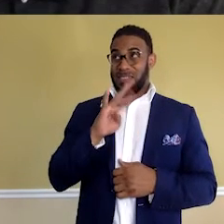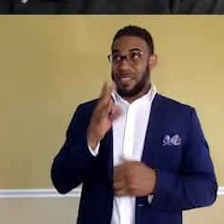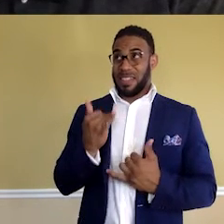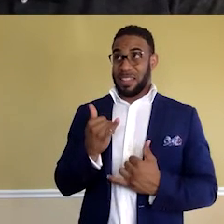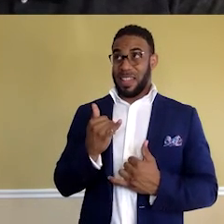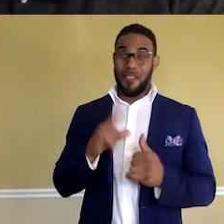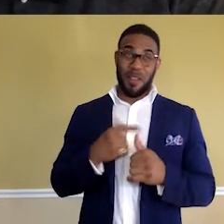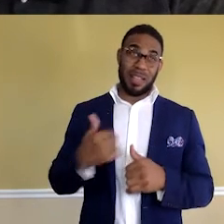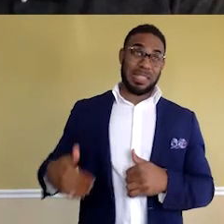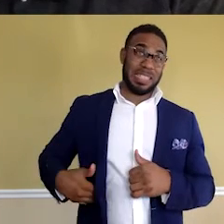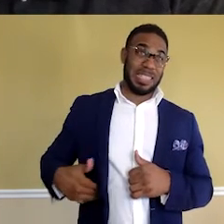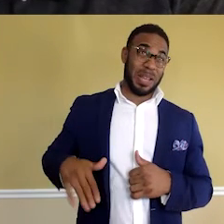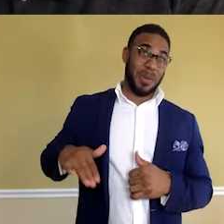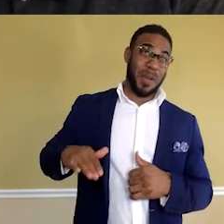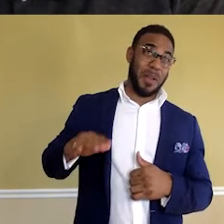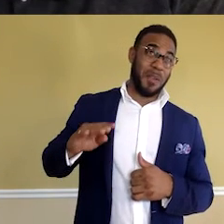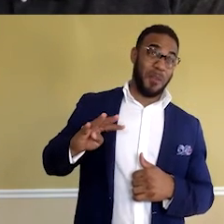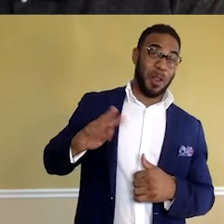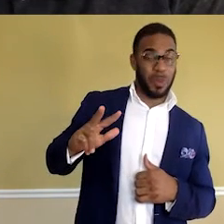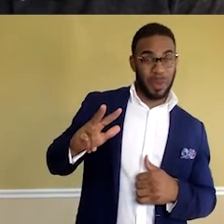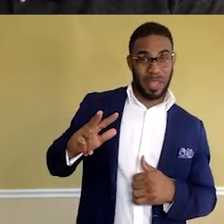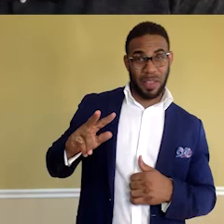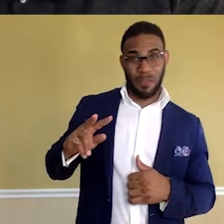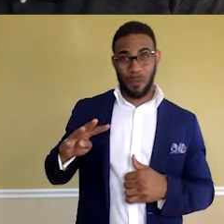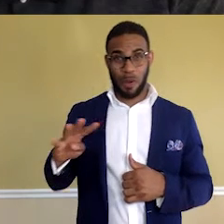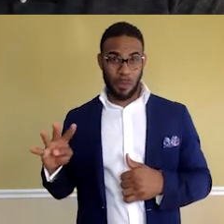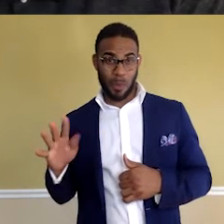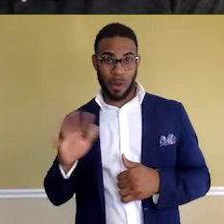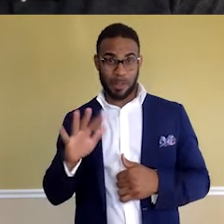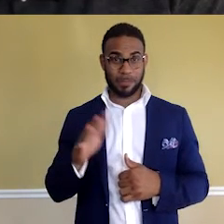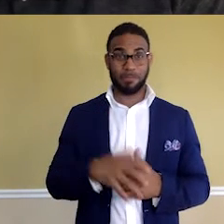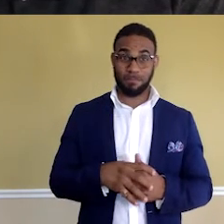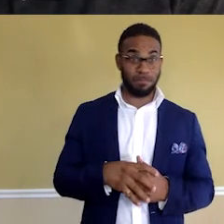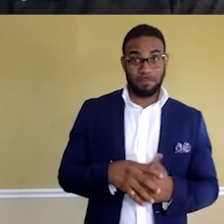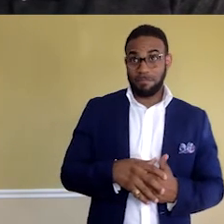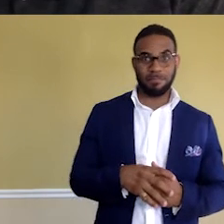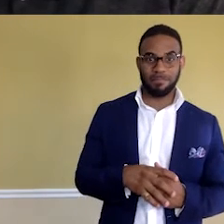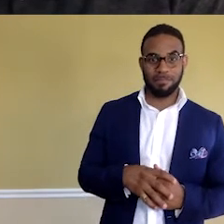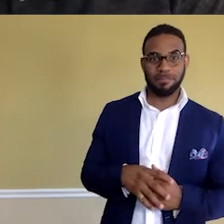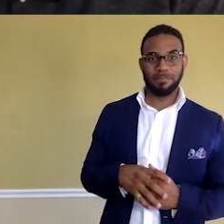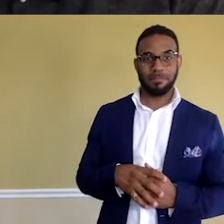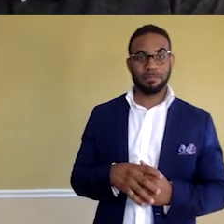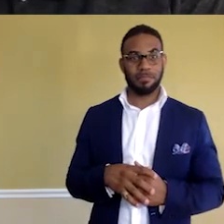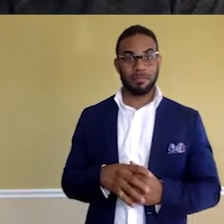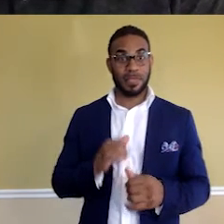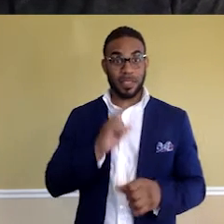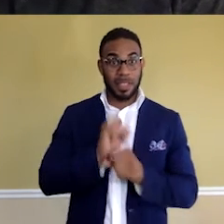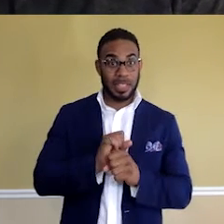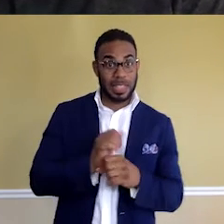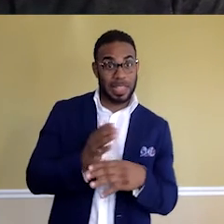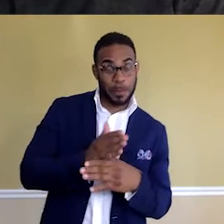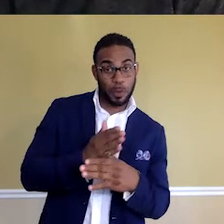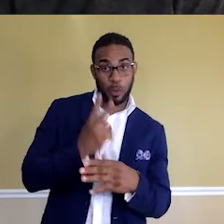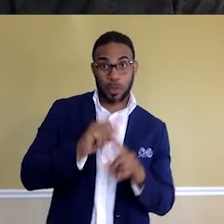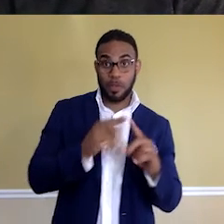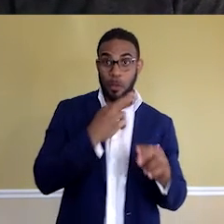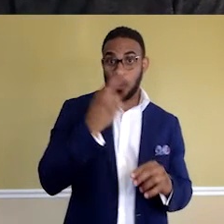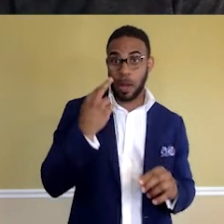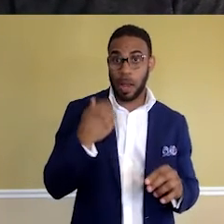an inkling around 43, 43, 44. And I was actually in between two different restaurants. I was working with a